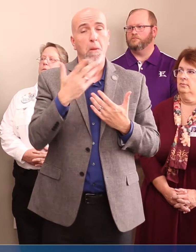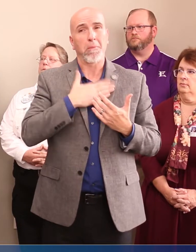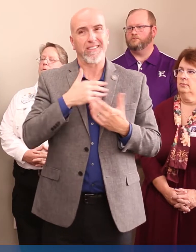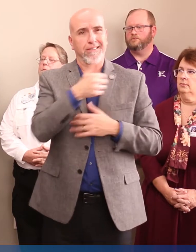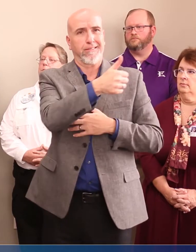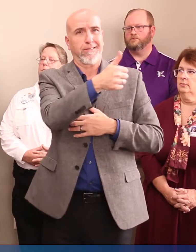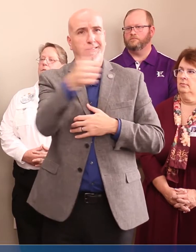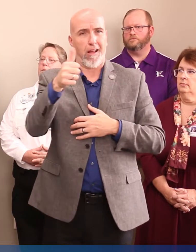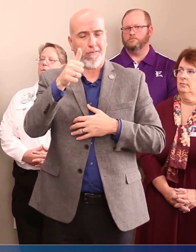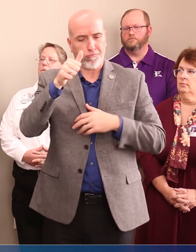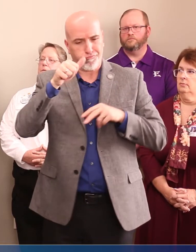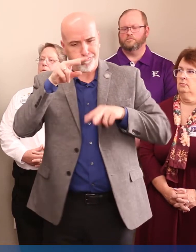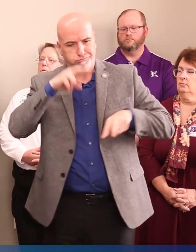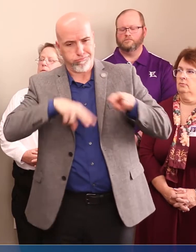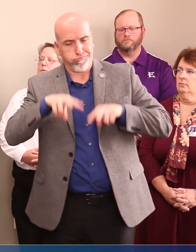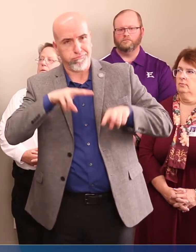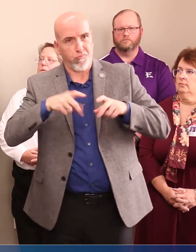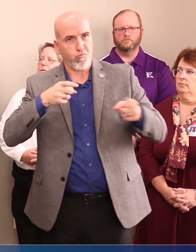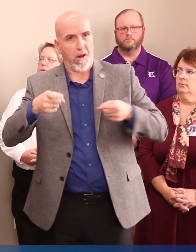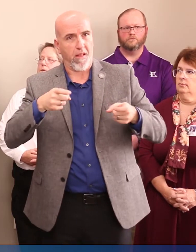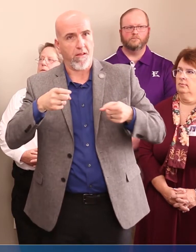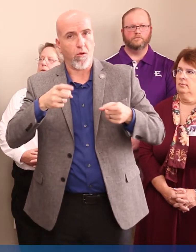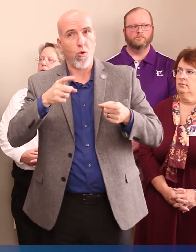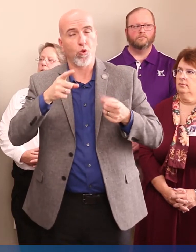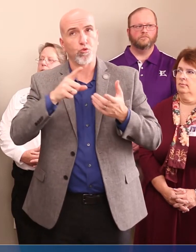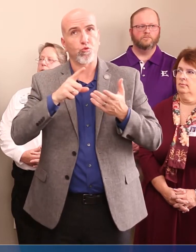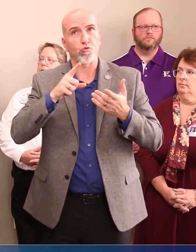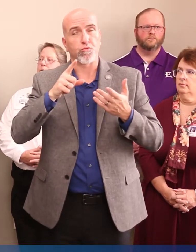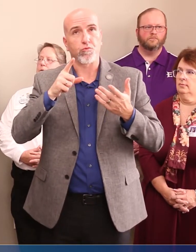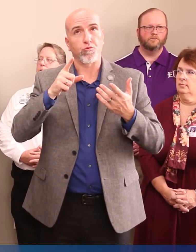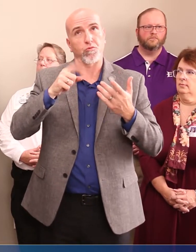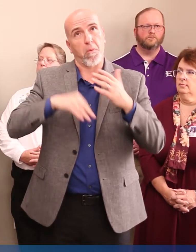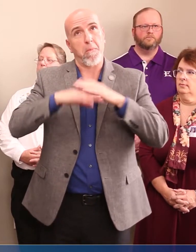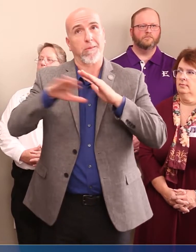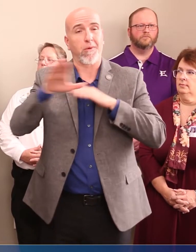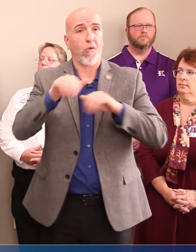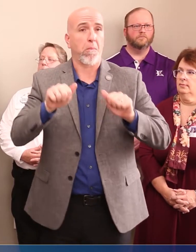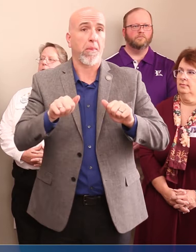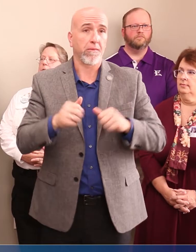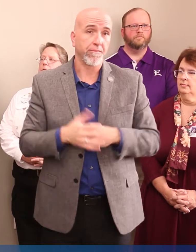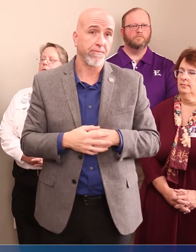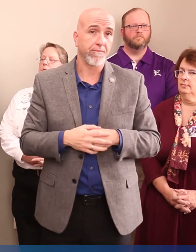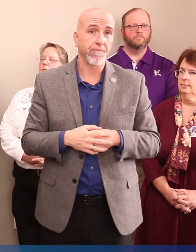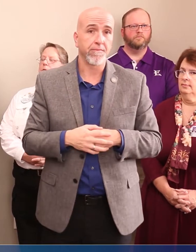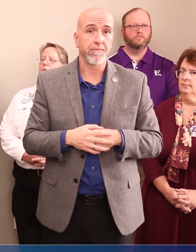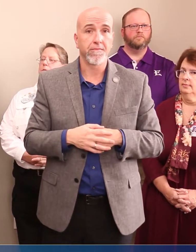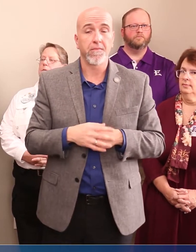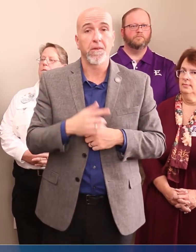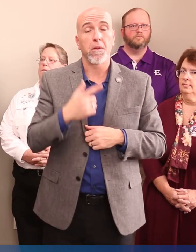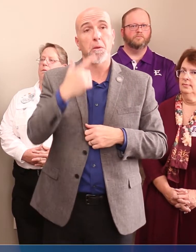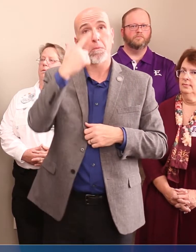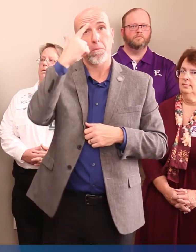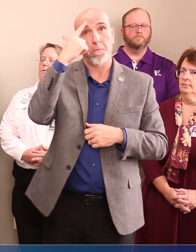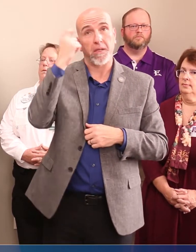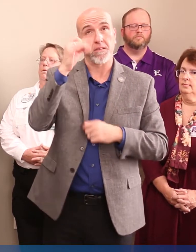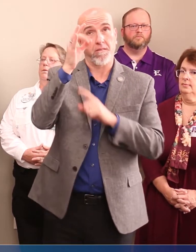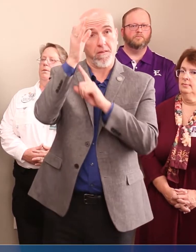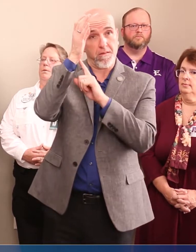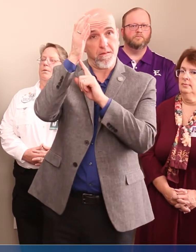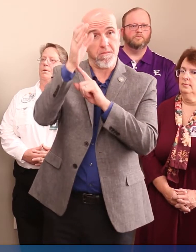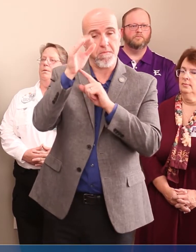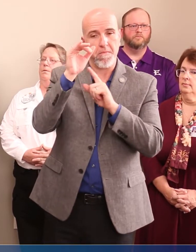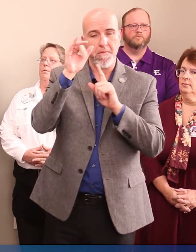-regulate to the ability that they have to do so because of the principle that